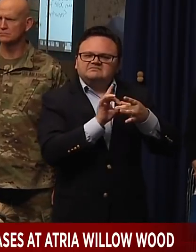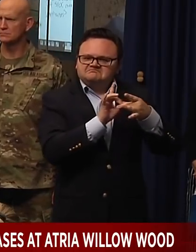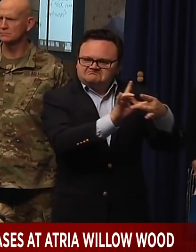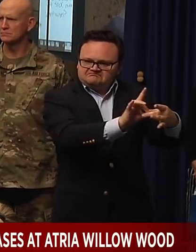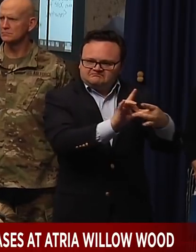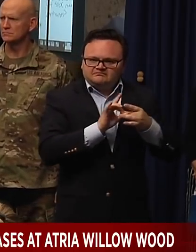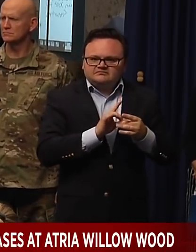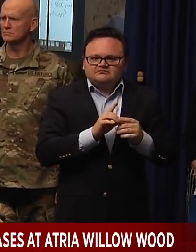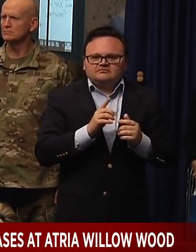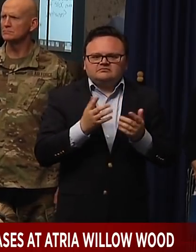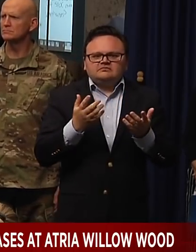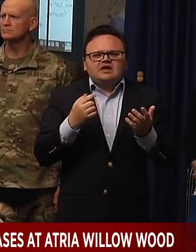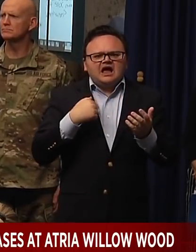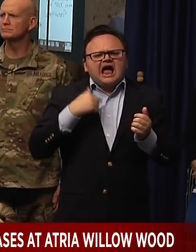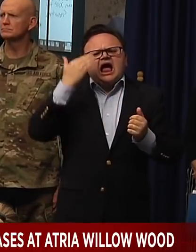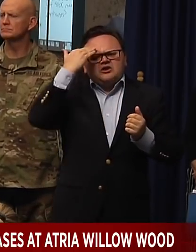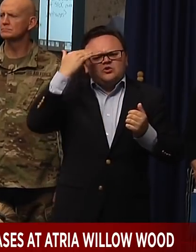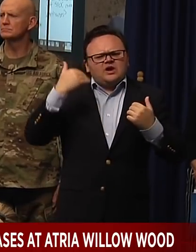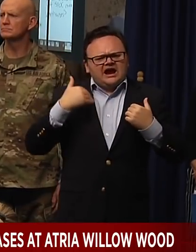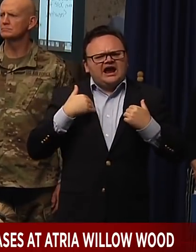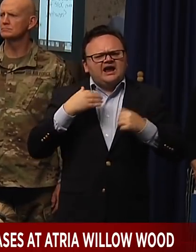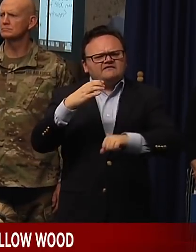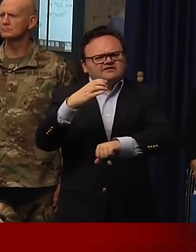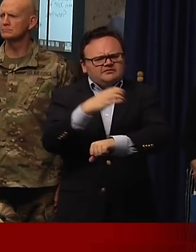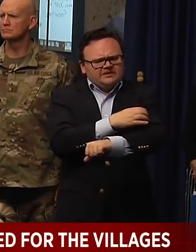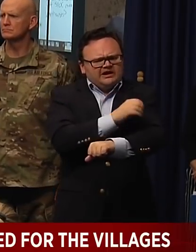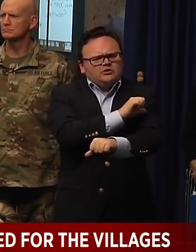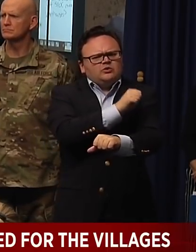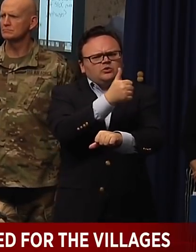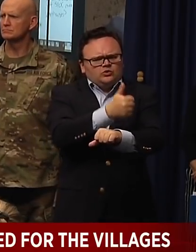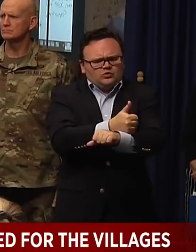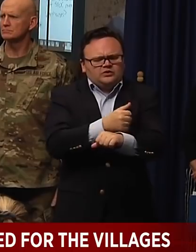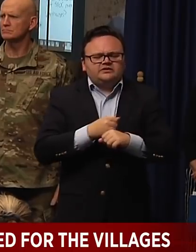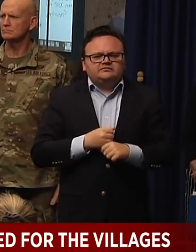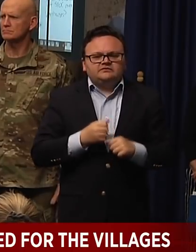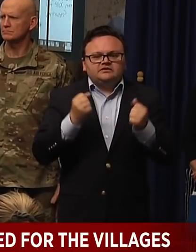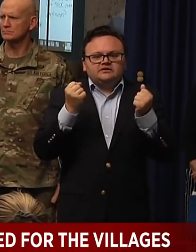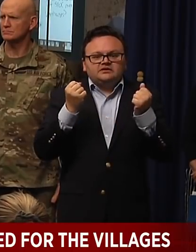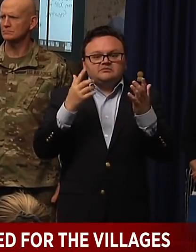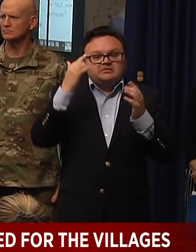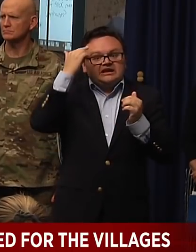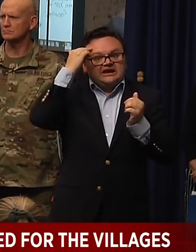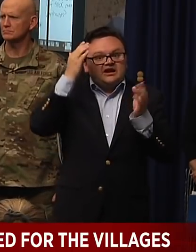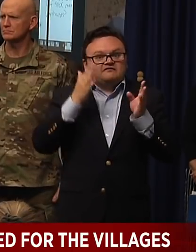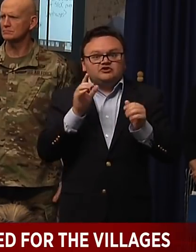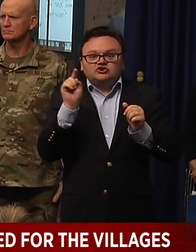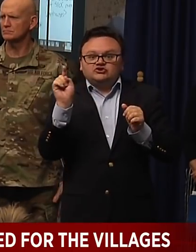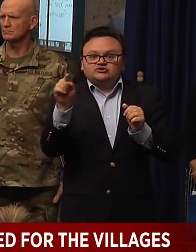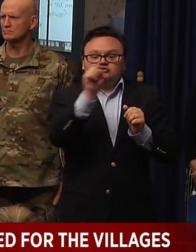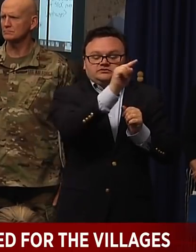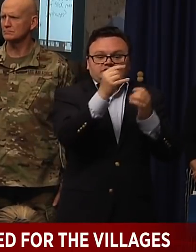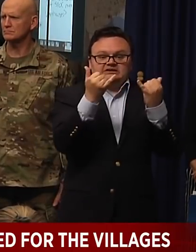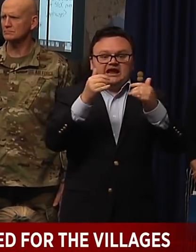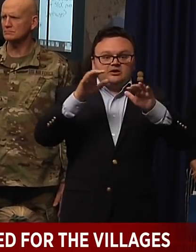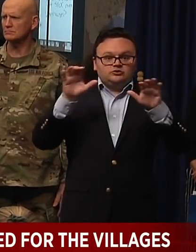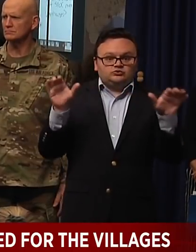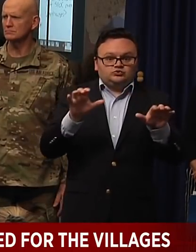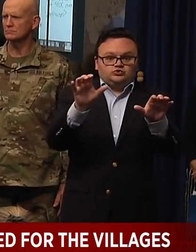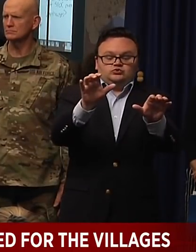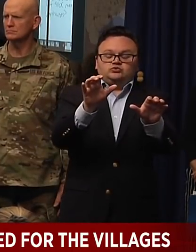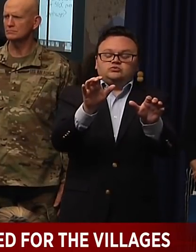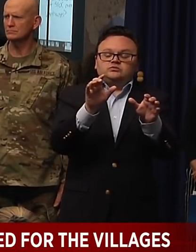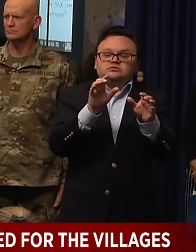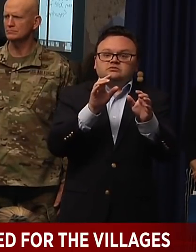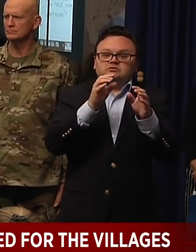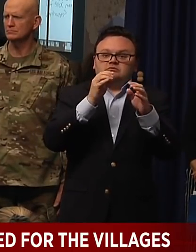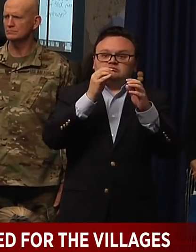power or not power. A lot of what these governors are doing traditionally in American history in these situations, you know, they do wield